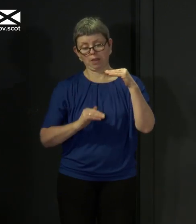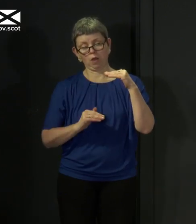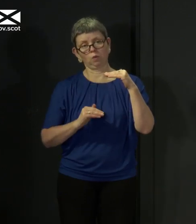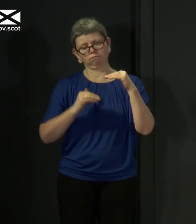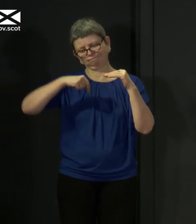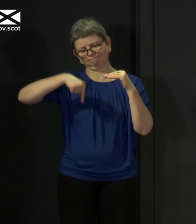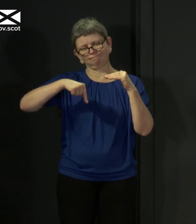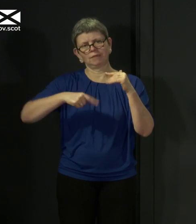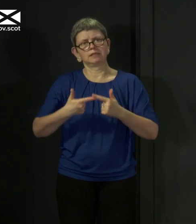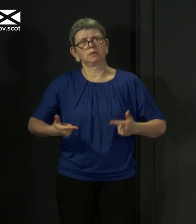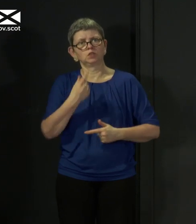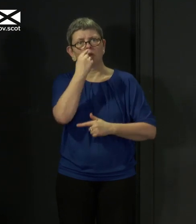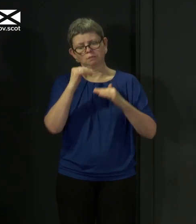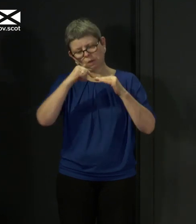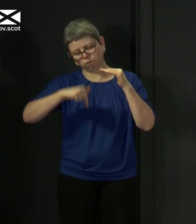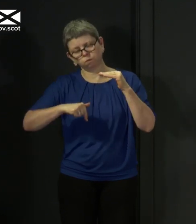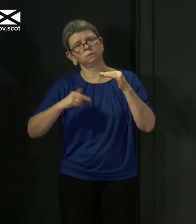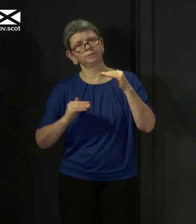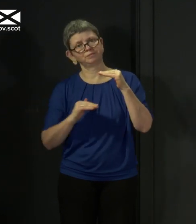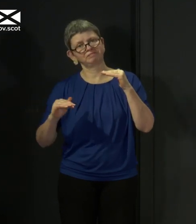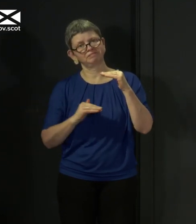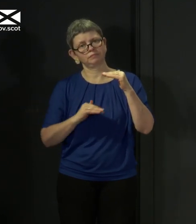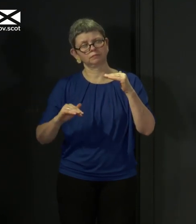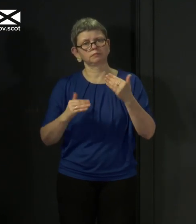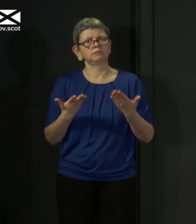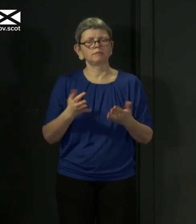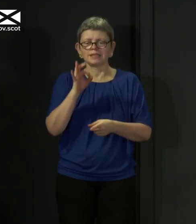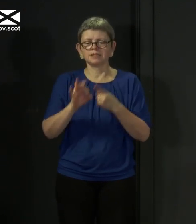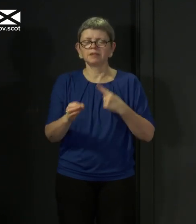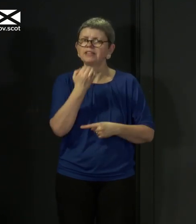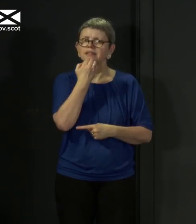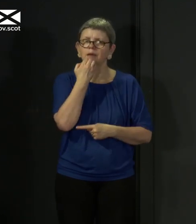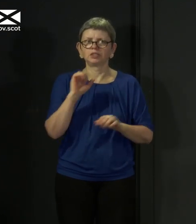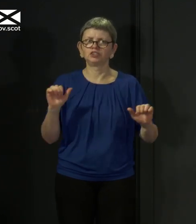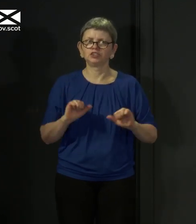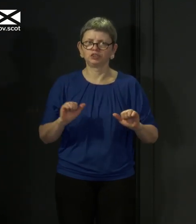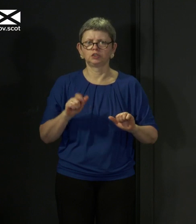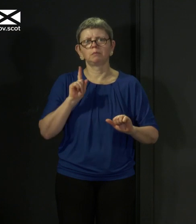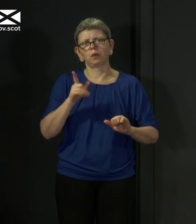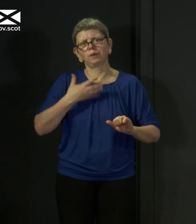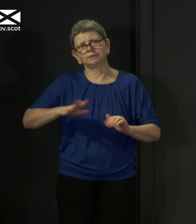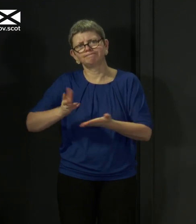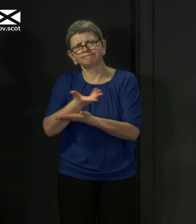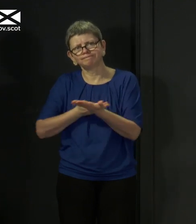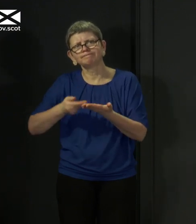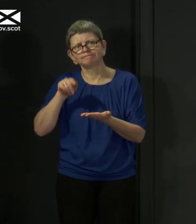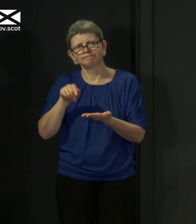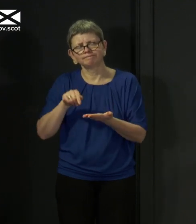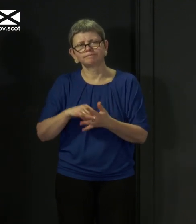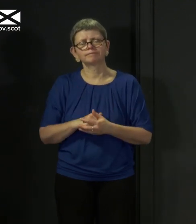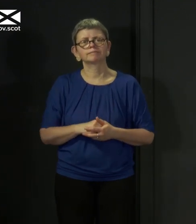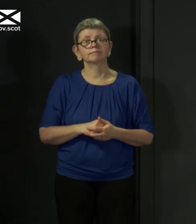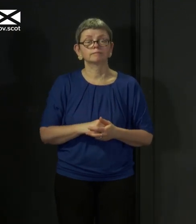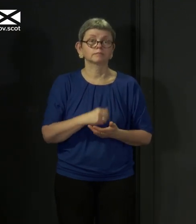put a specific on that yet, although that is part of the consideration that is underway. It is possible that the figure